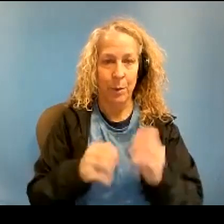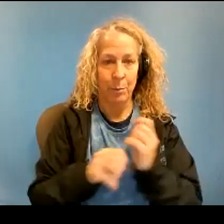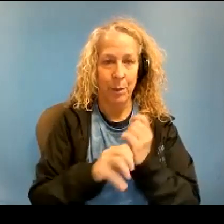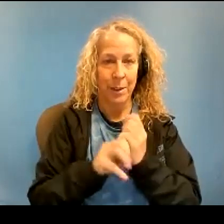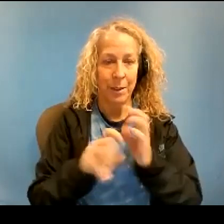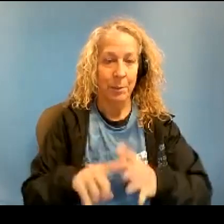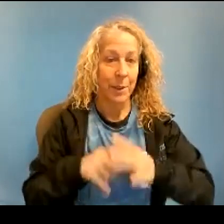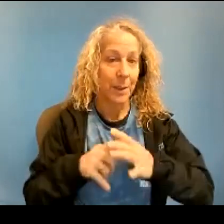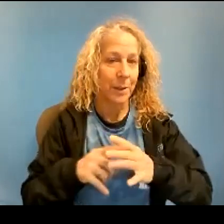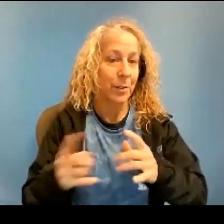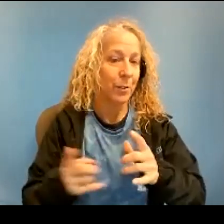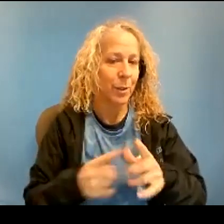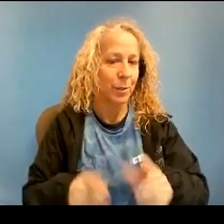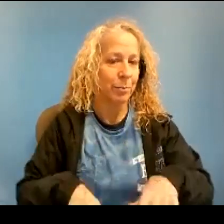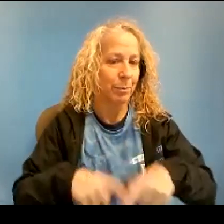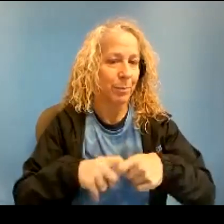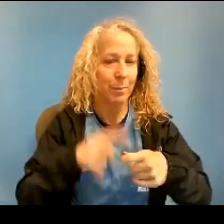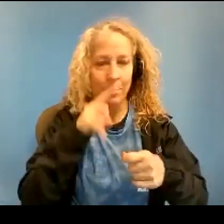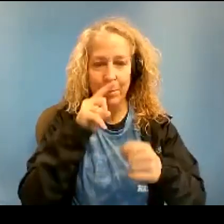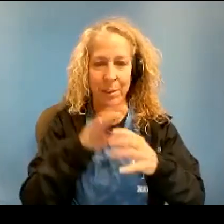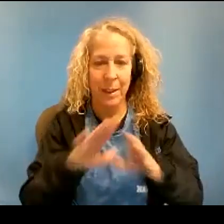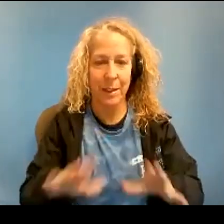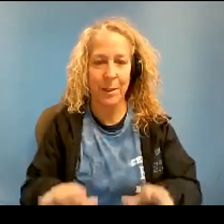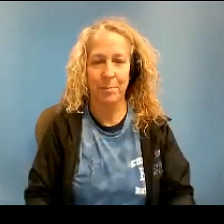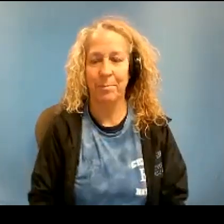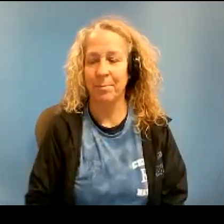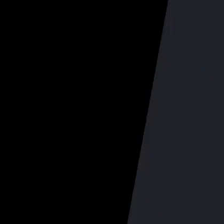begins, let's pause for a moment of silence.